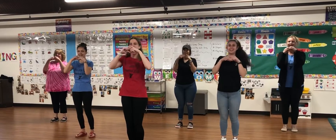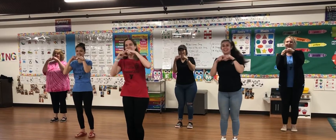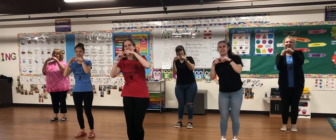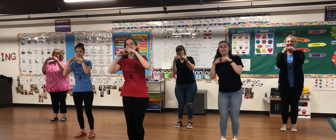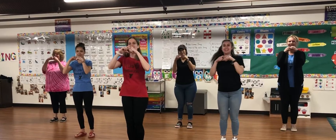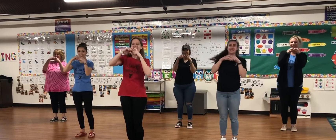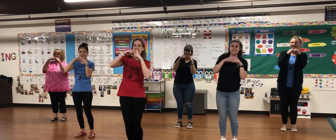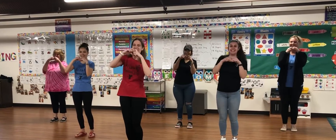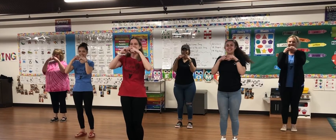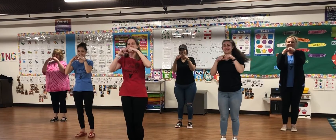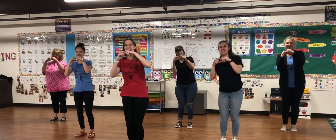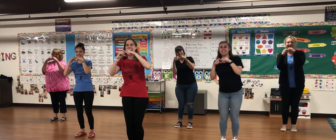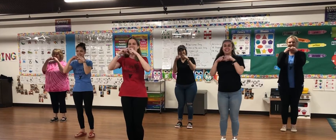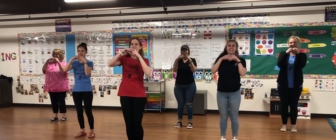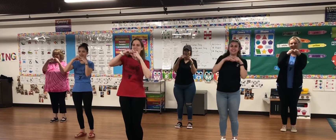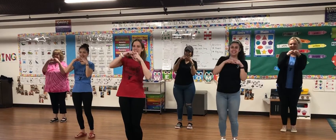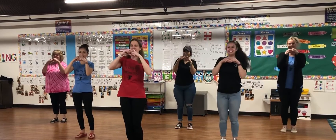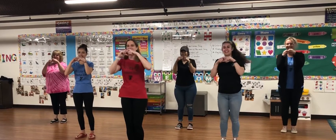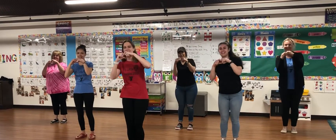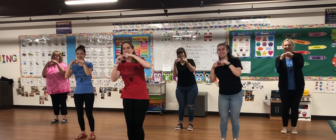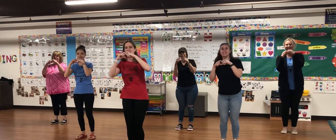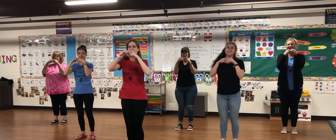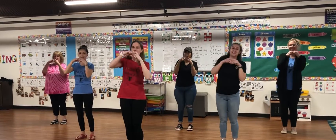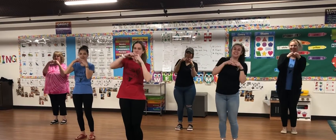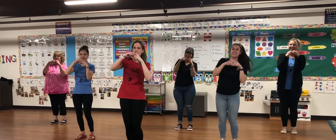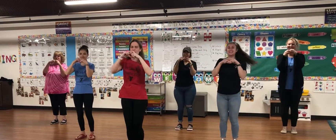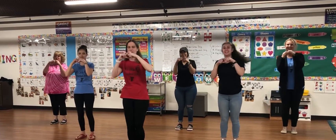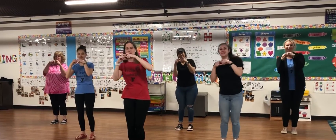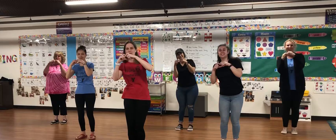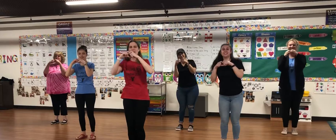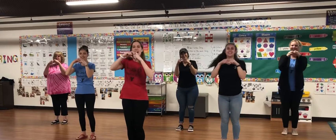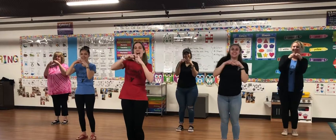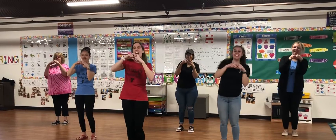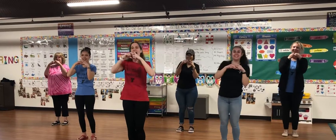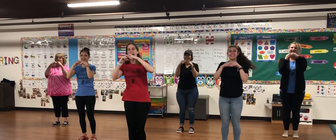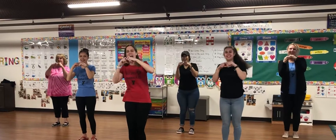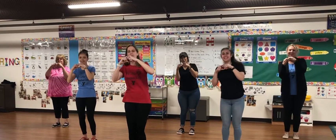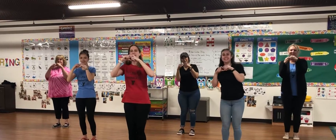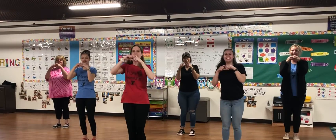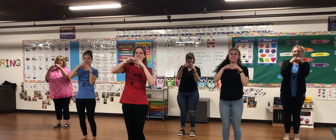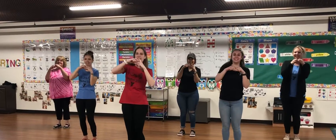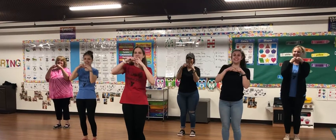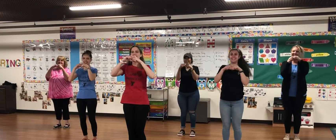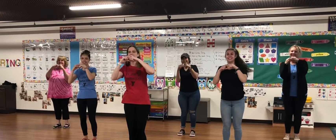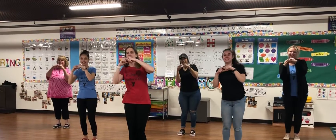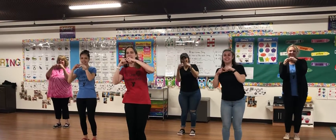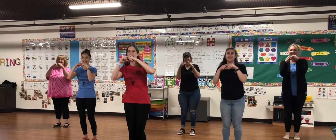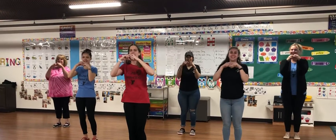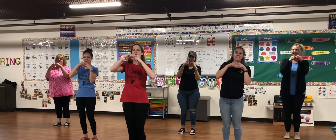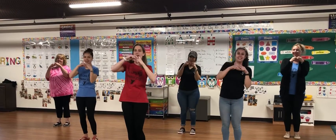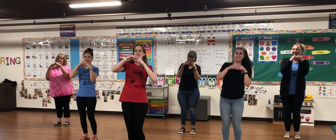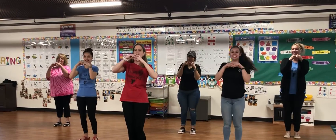I'm a teeny tiny Valentine for you. I'm a teeny tiny Valentine.